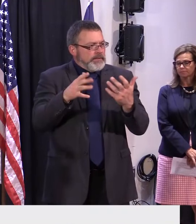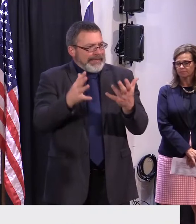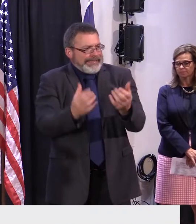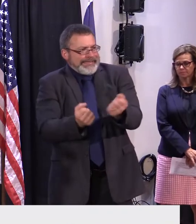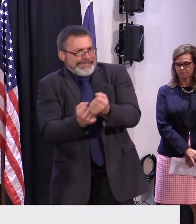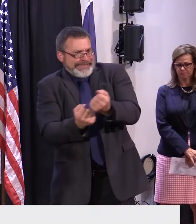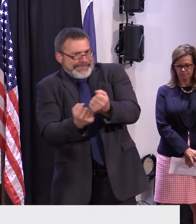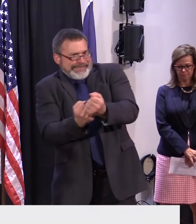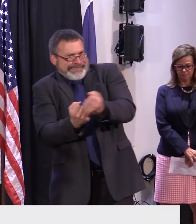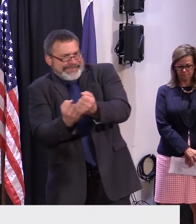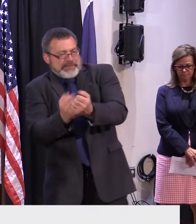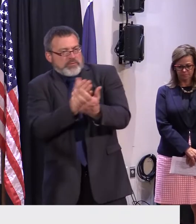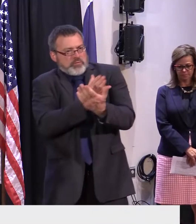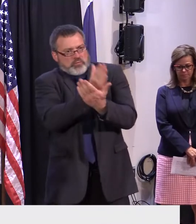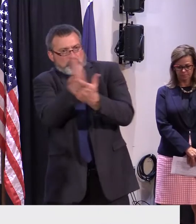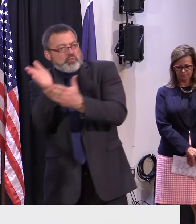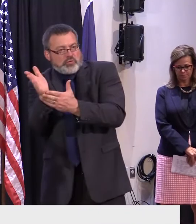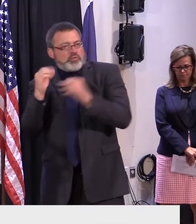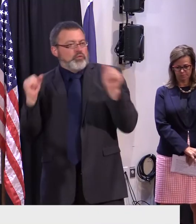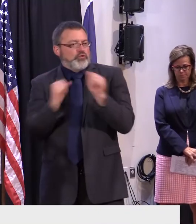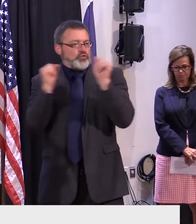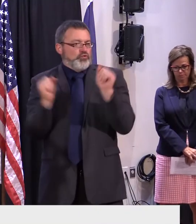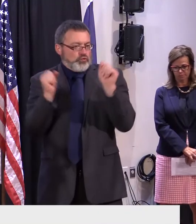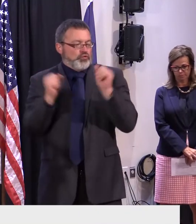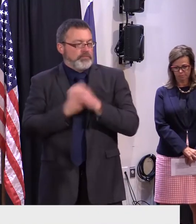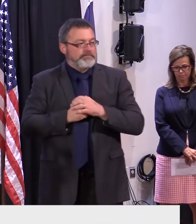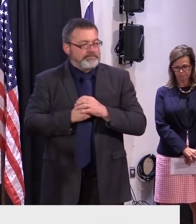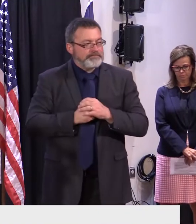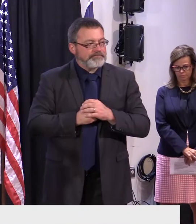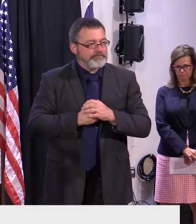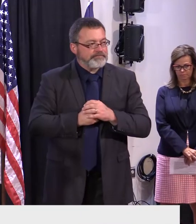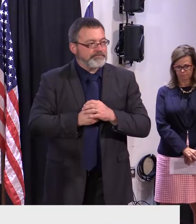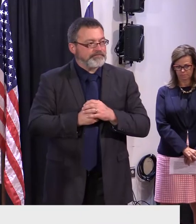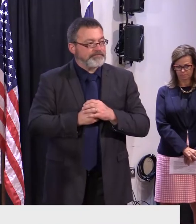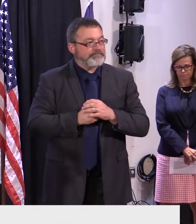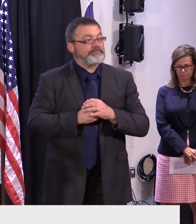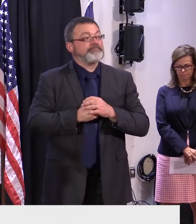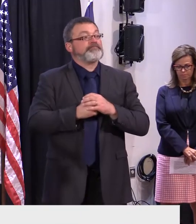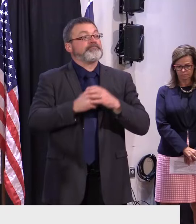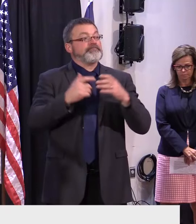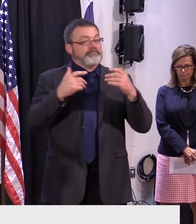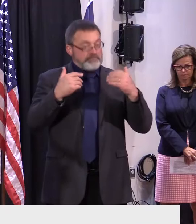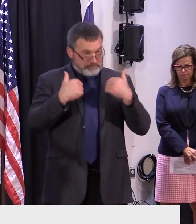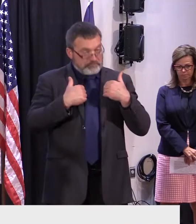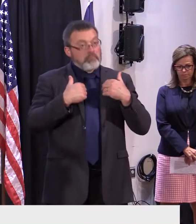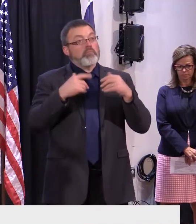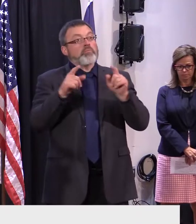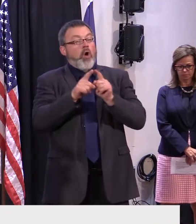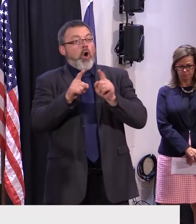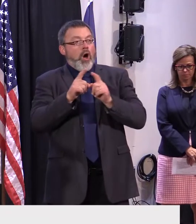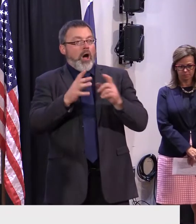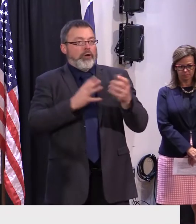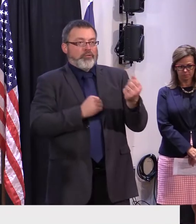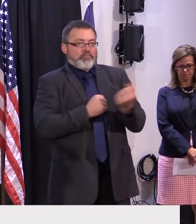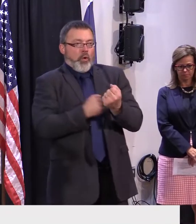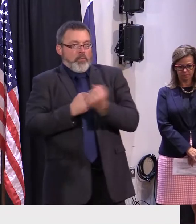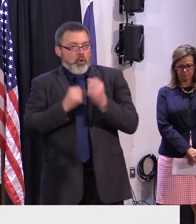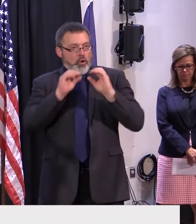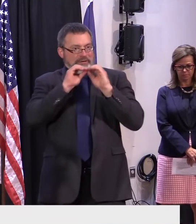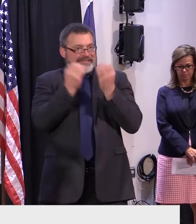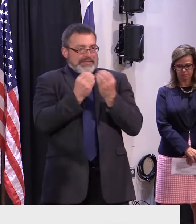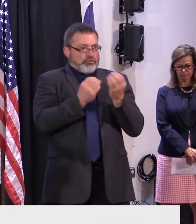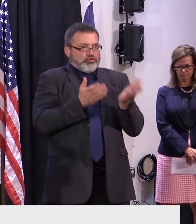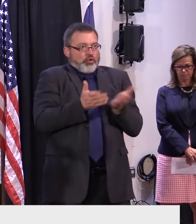And also, we have expanded funding for support services. So for those households that